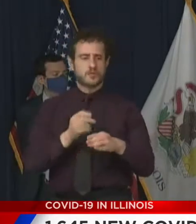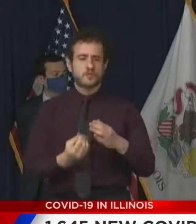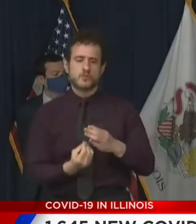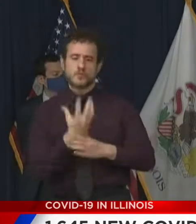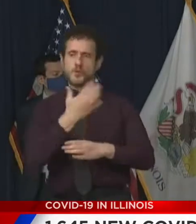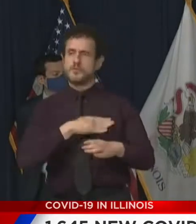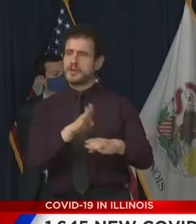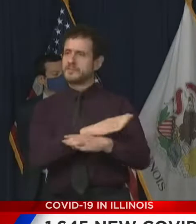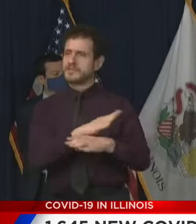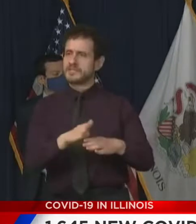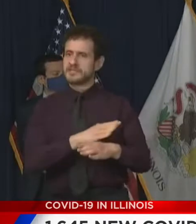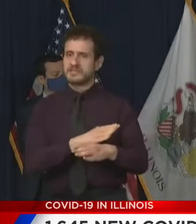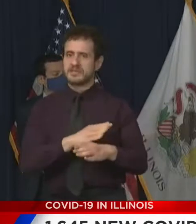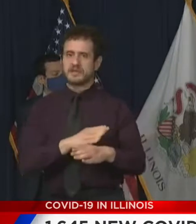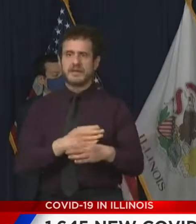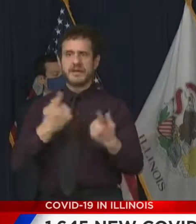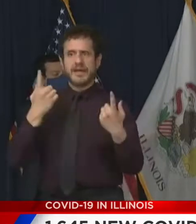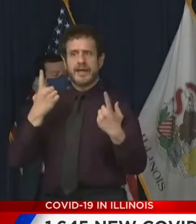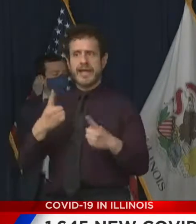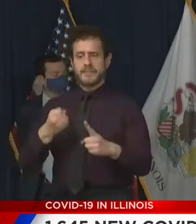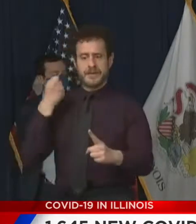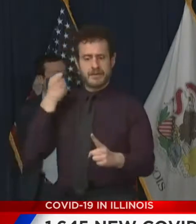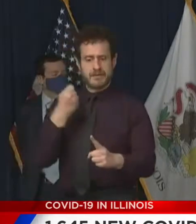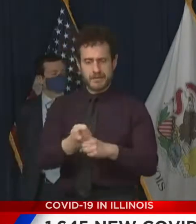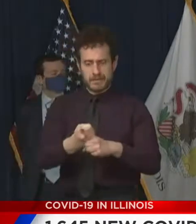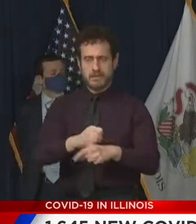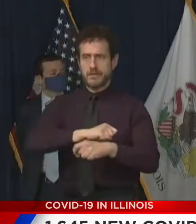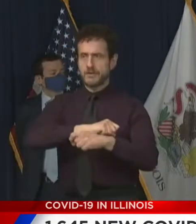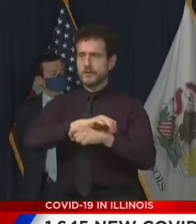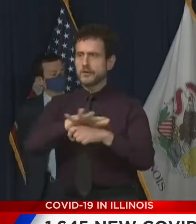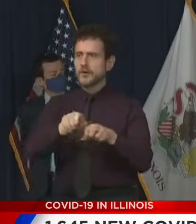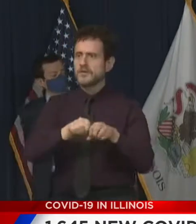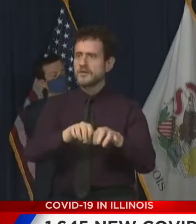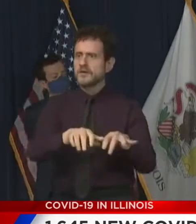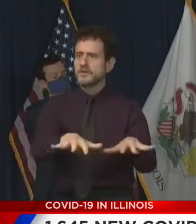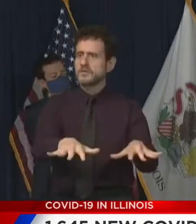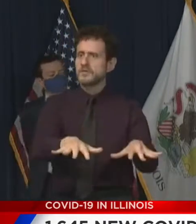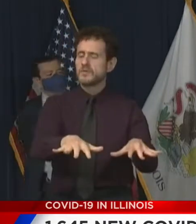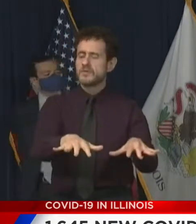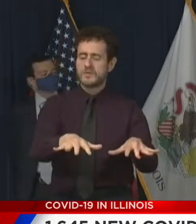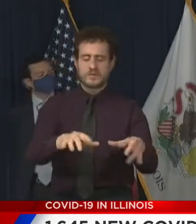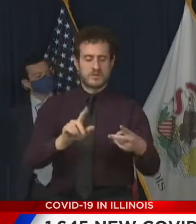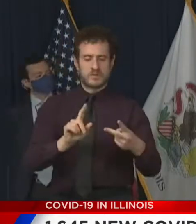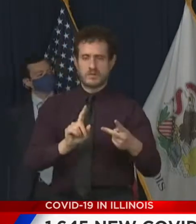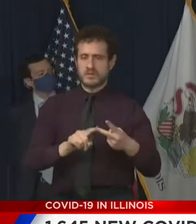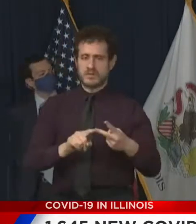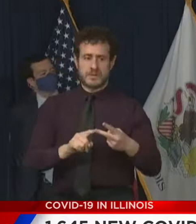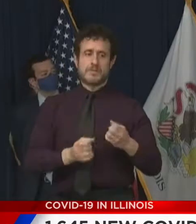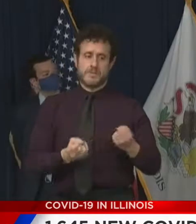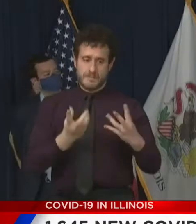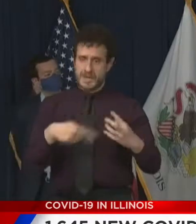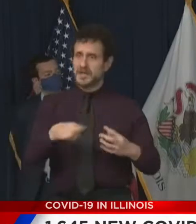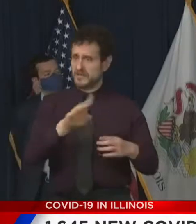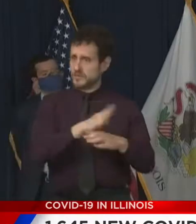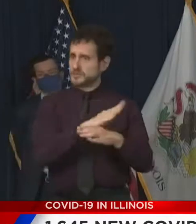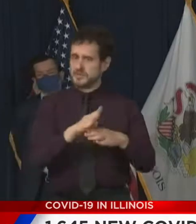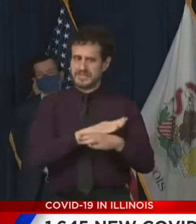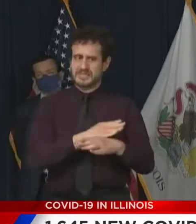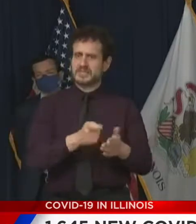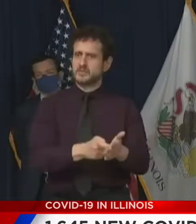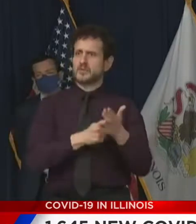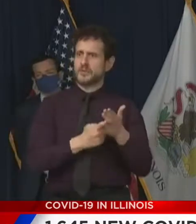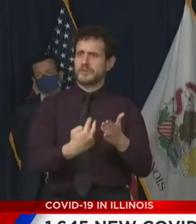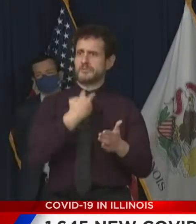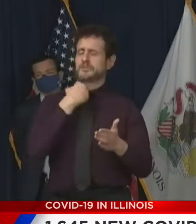be hit by first a pandemic and the closing of most of those businesses as a result of that